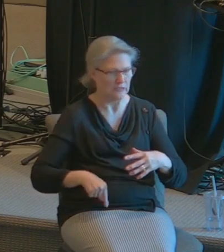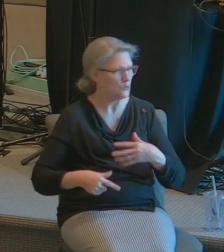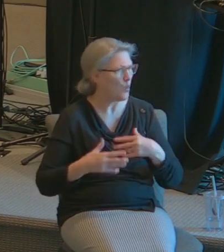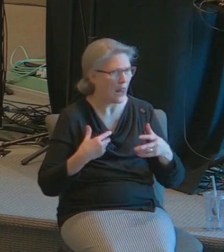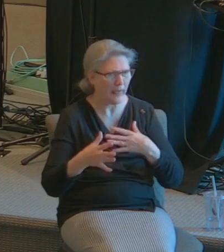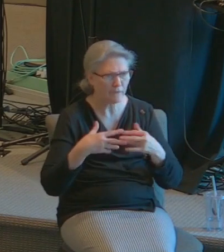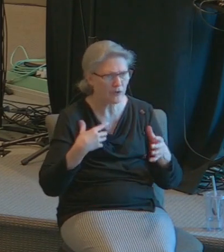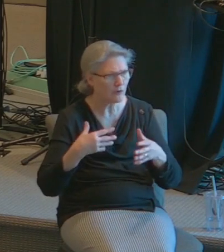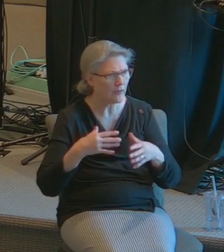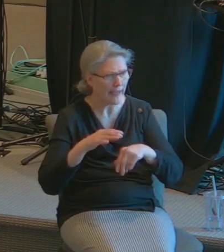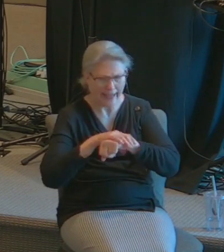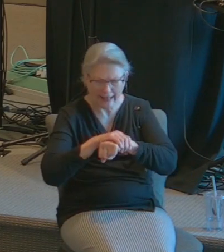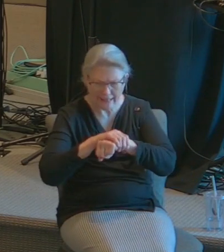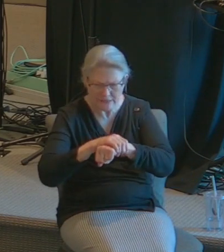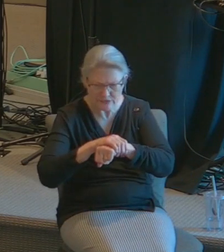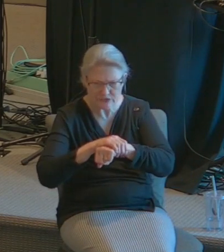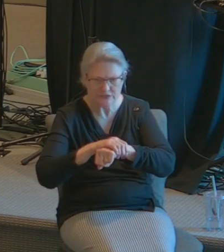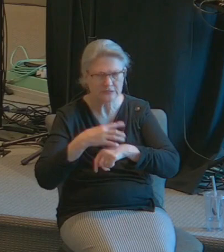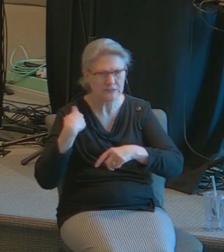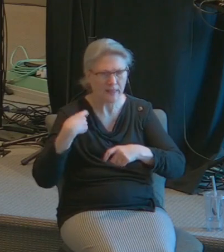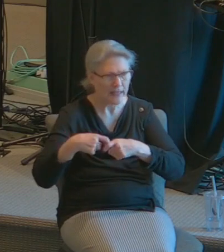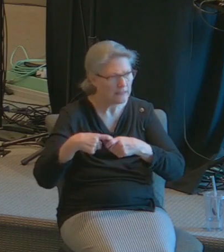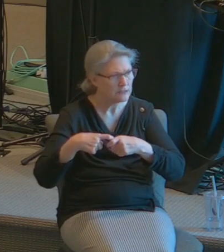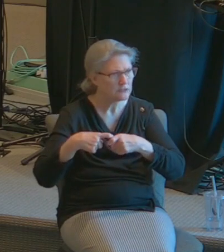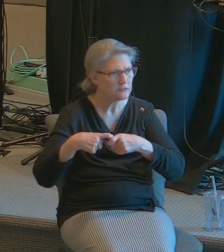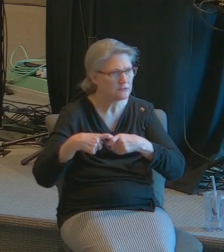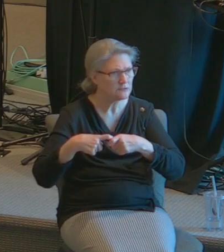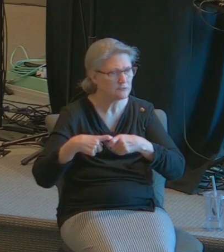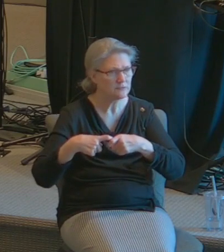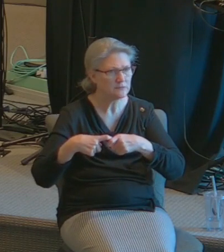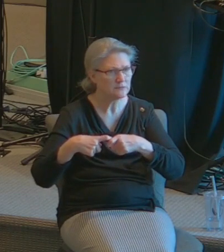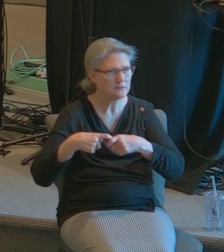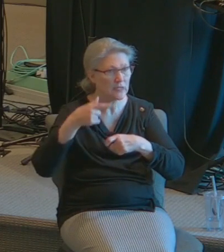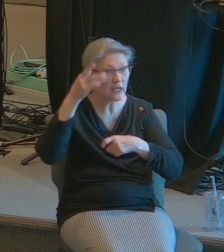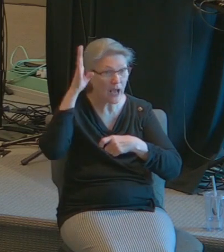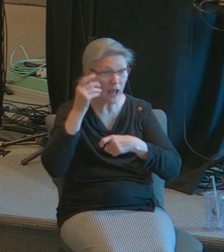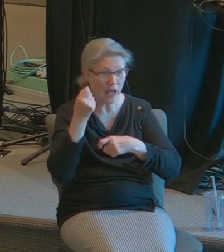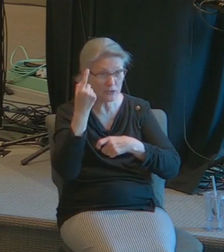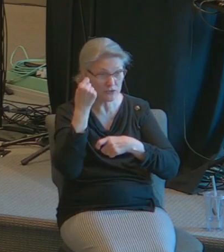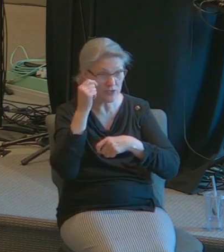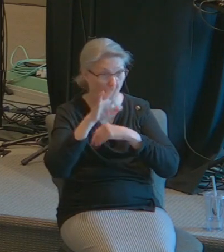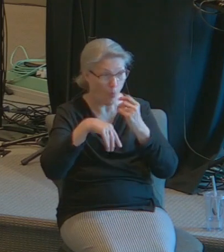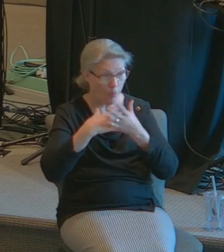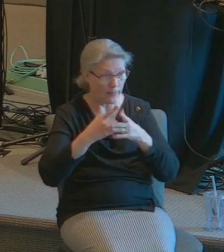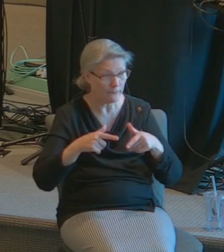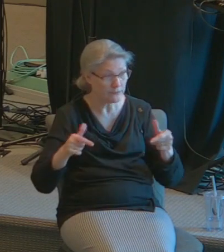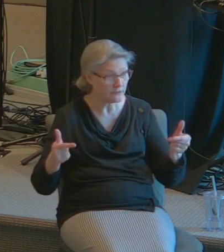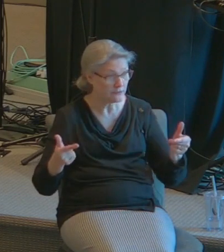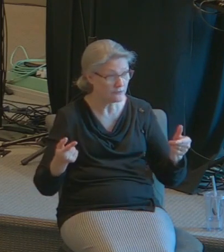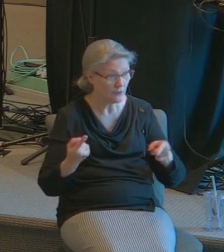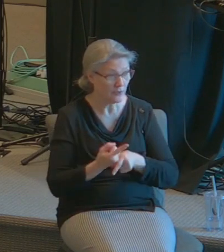English Spanish God understands it all